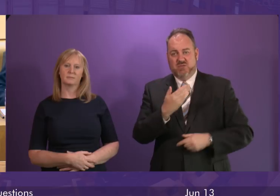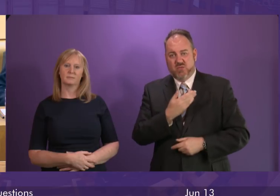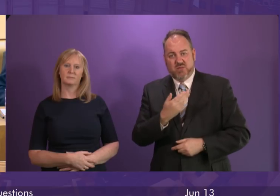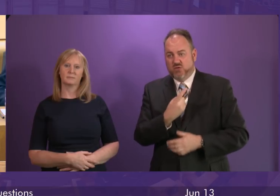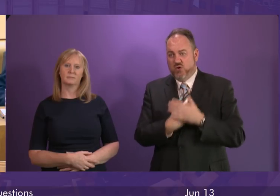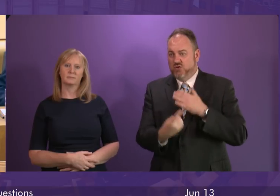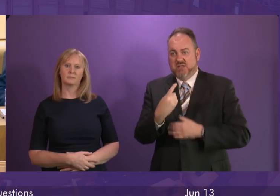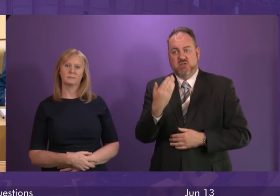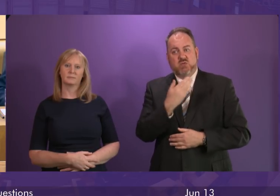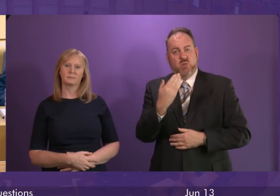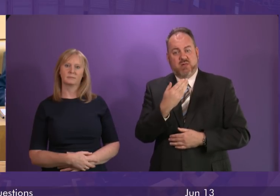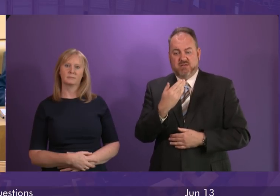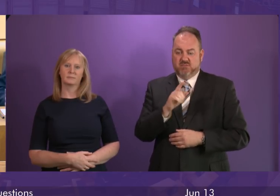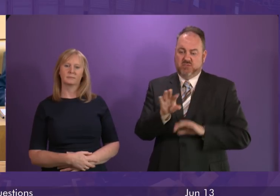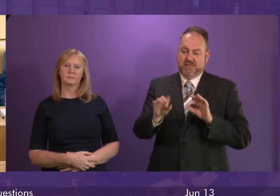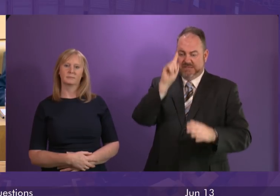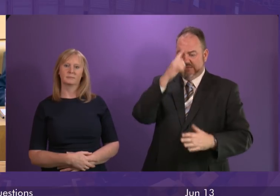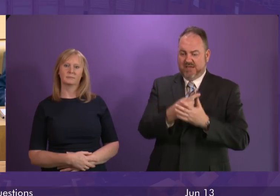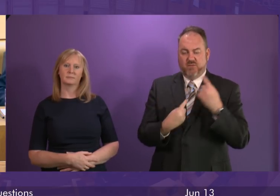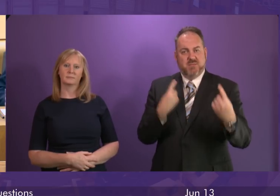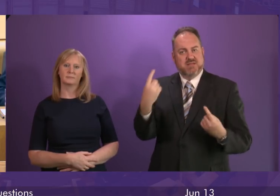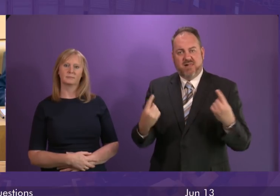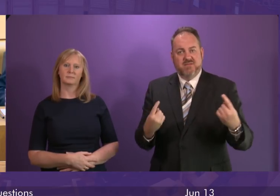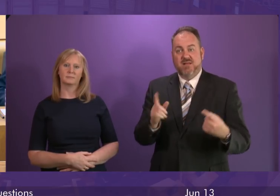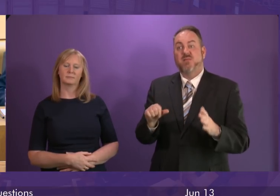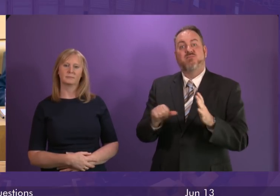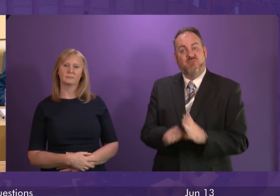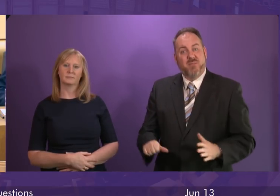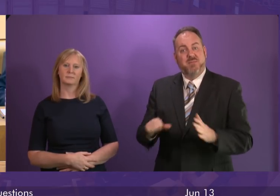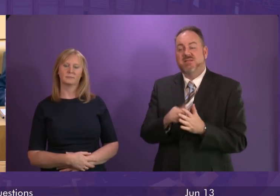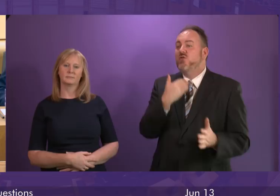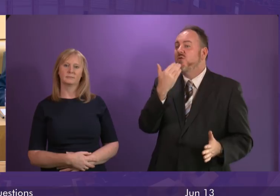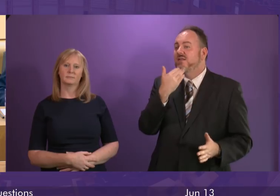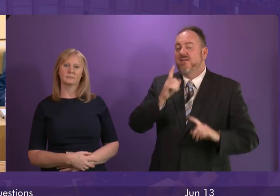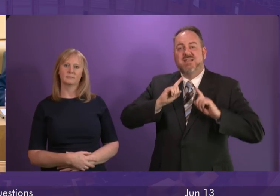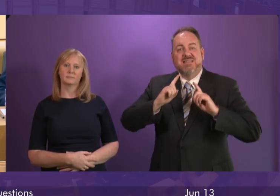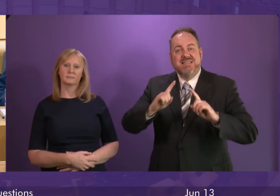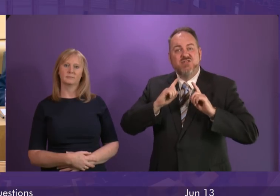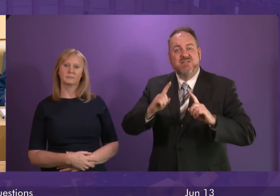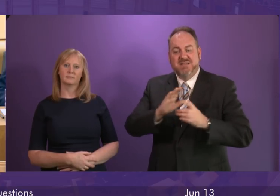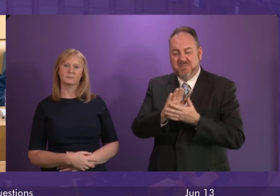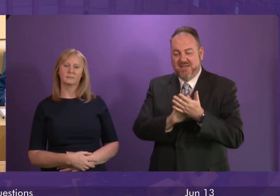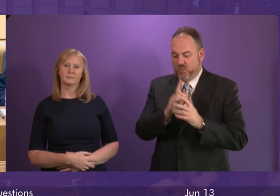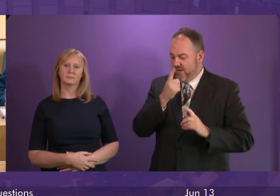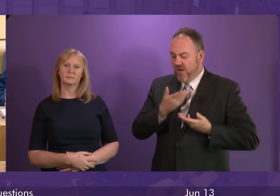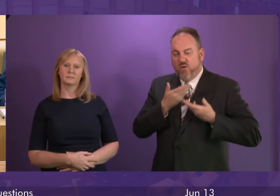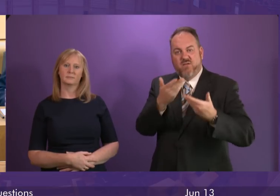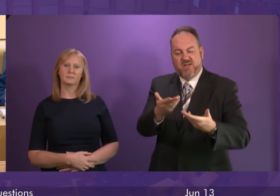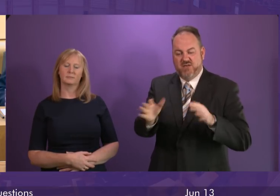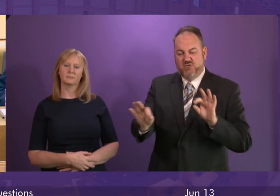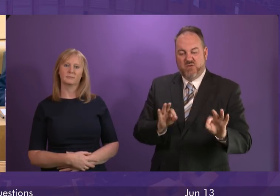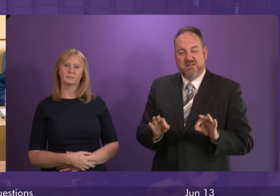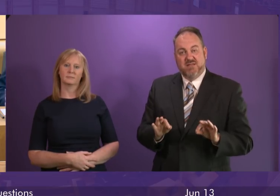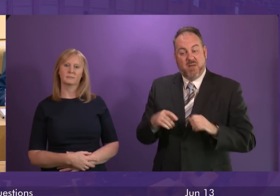down to schools exercising choice. It's schools not having enough teachers or support to provide full choice. And it's children from disadvantaged